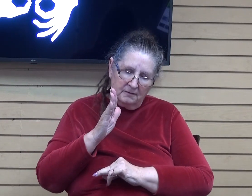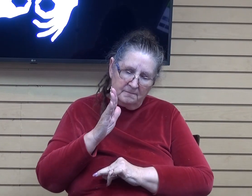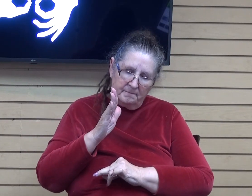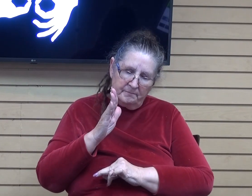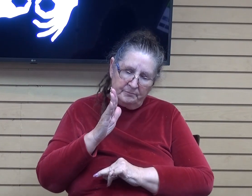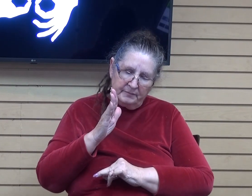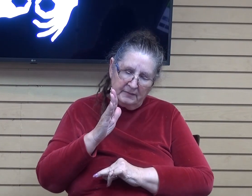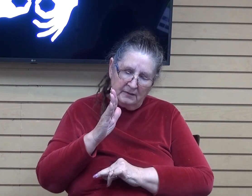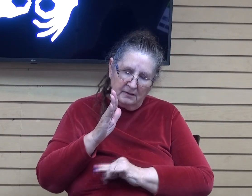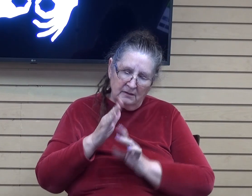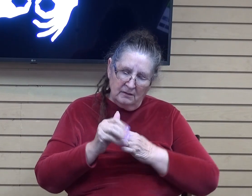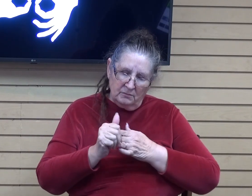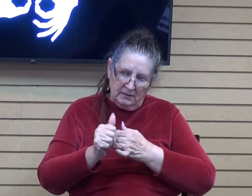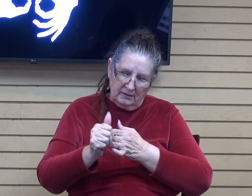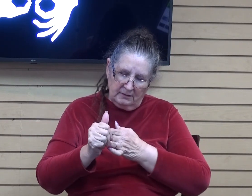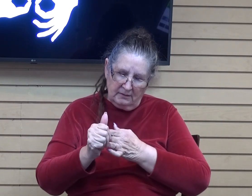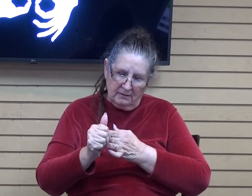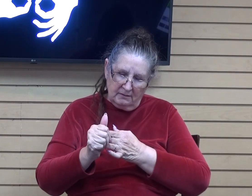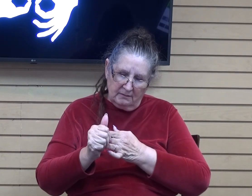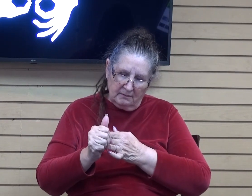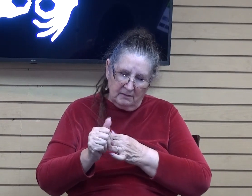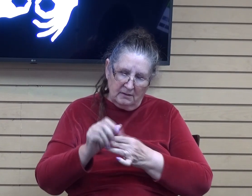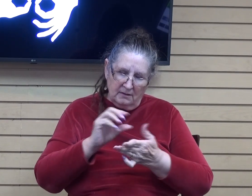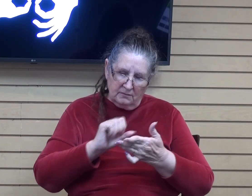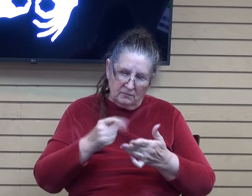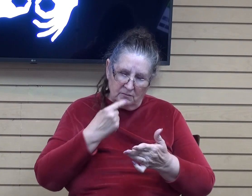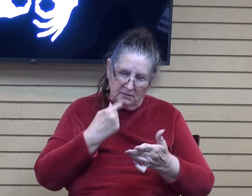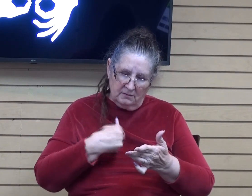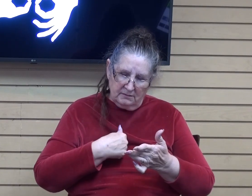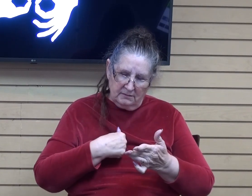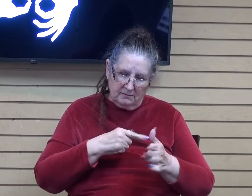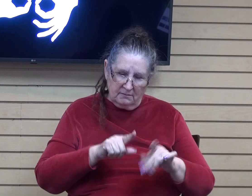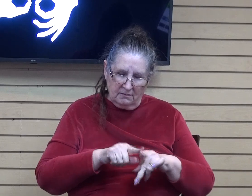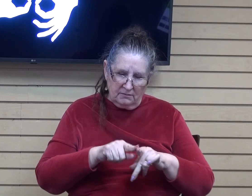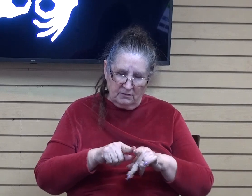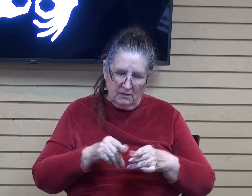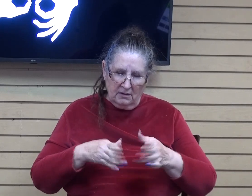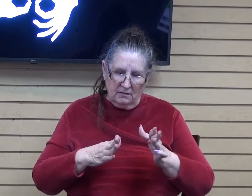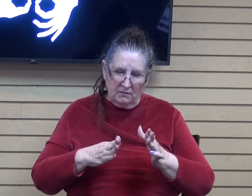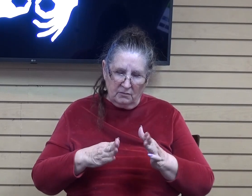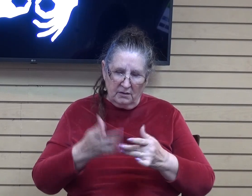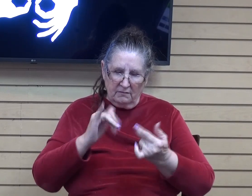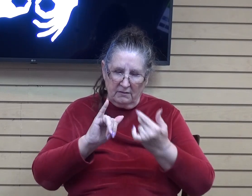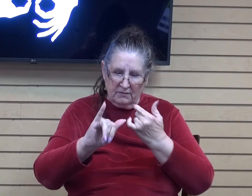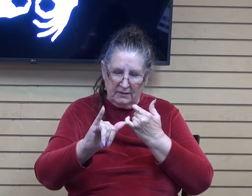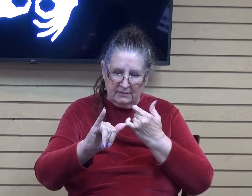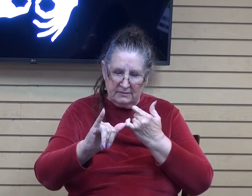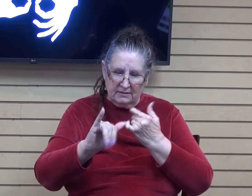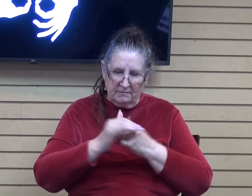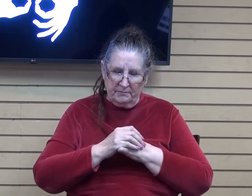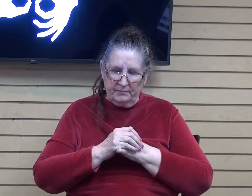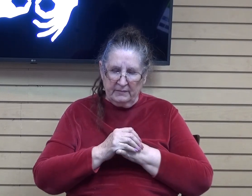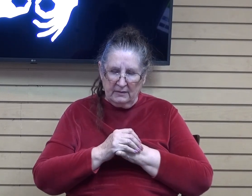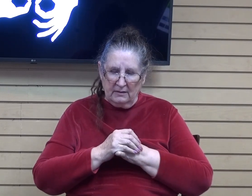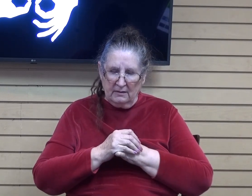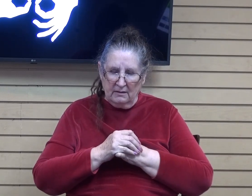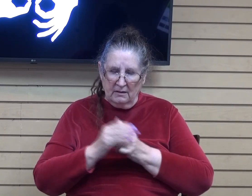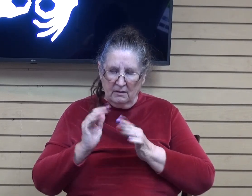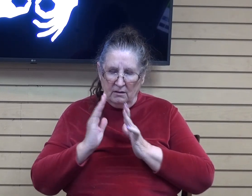be led as that scripture says also in the way of the everlasting closer and closer to